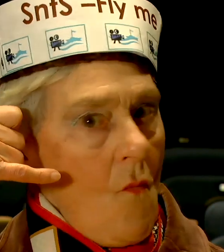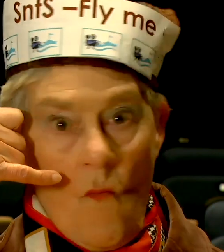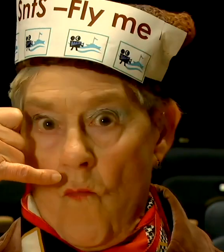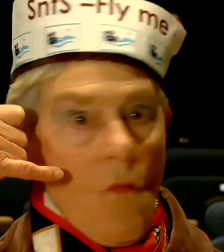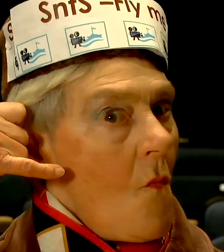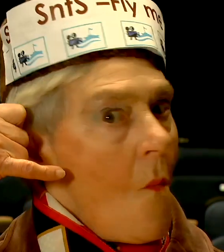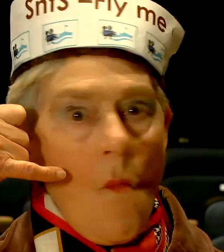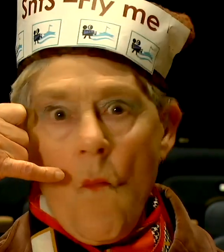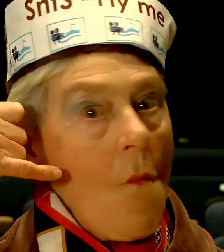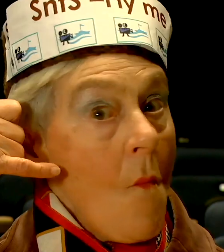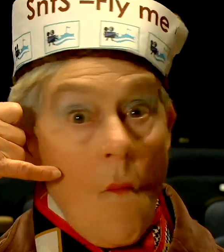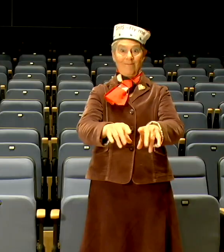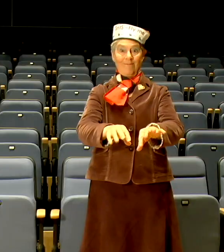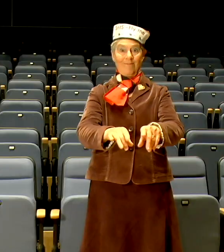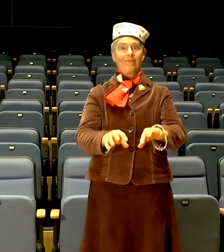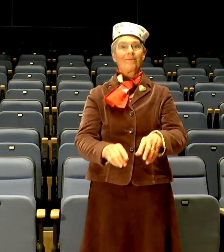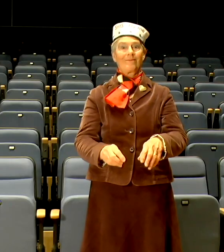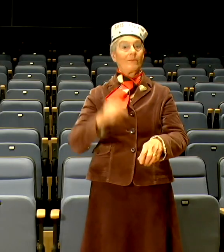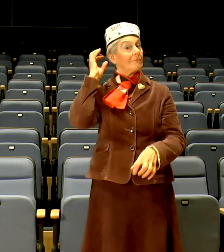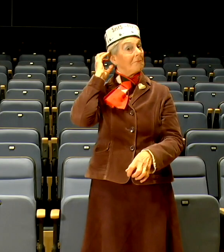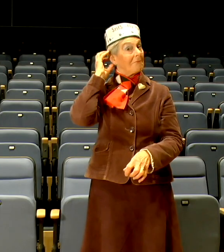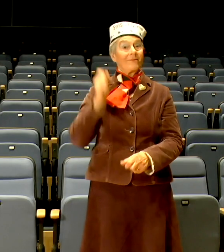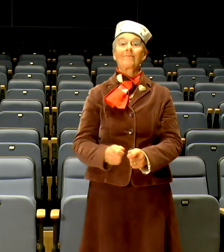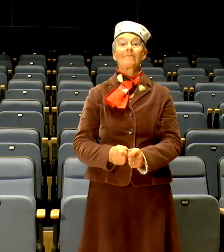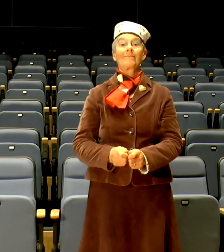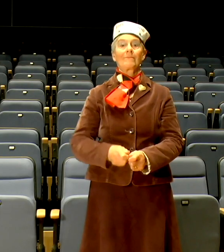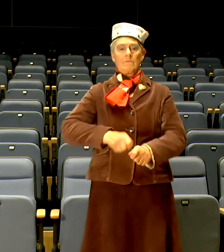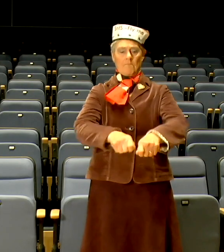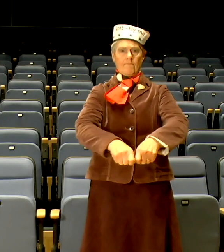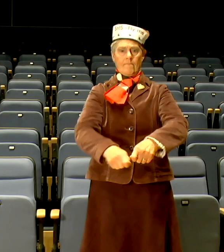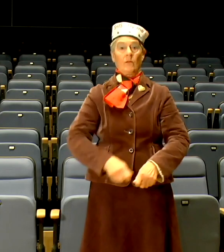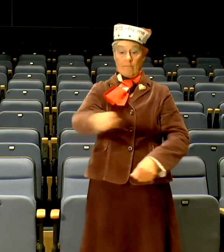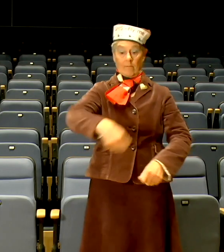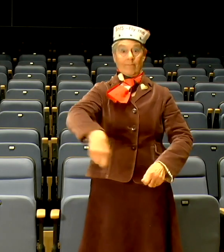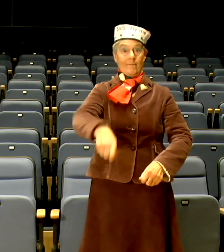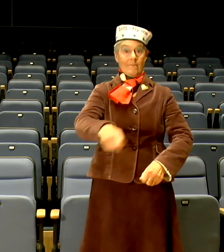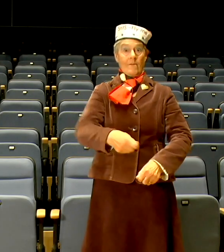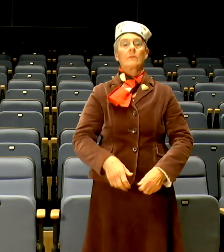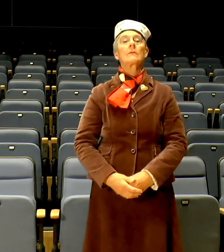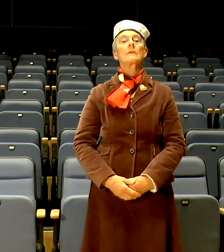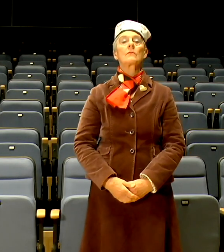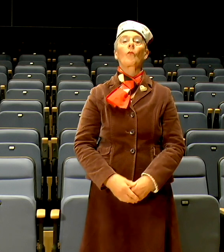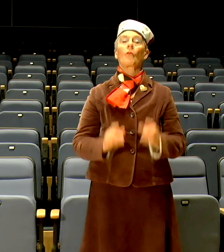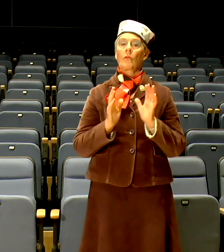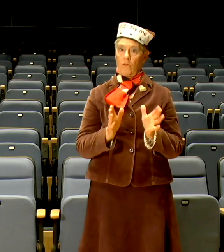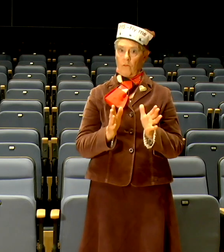phones, pages, computers, radios, power tools and spin dryers should be turned off